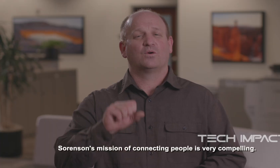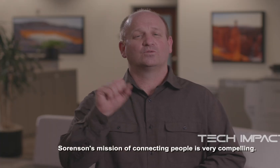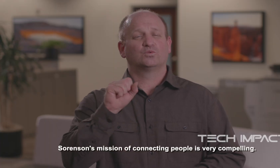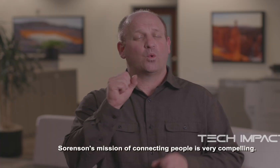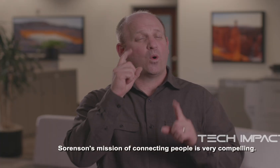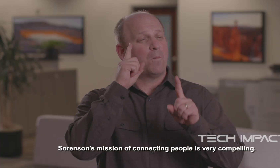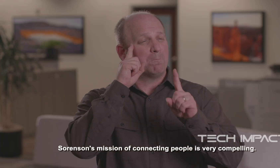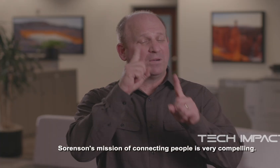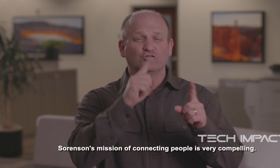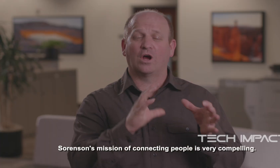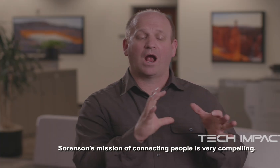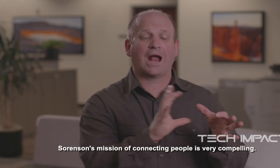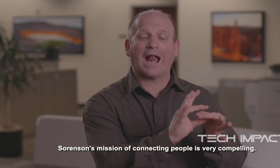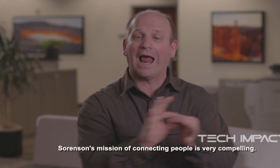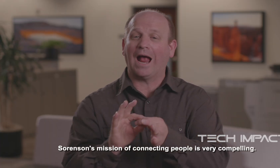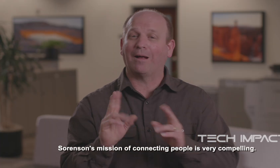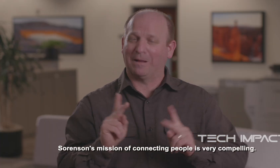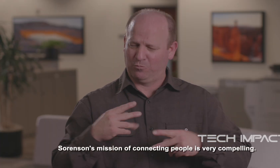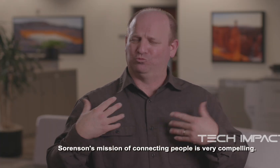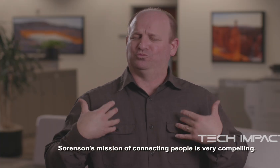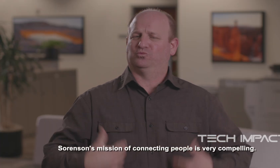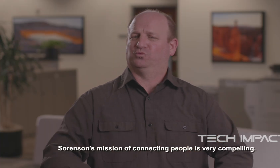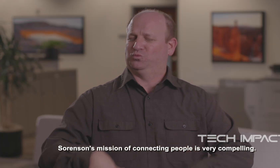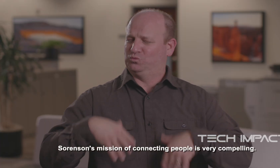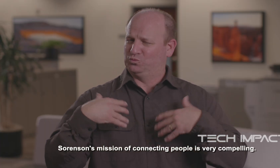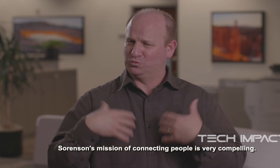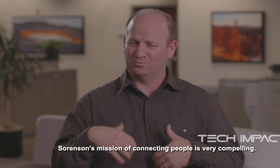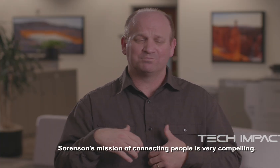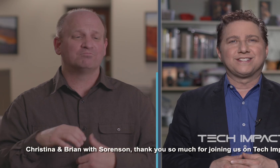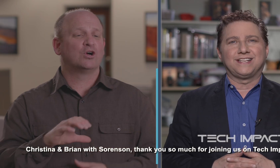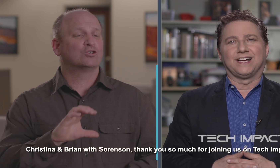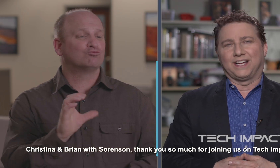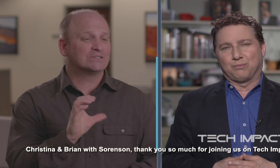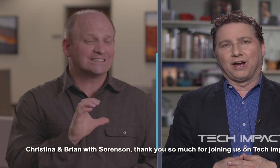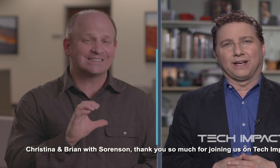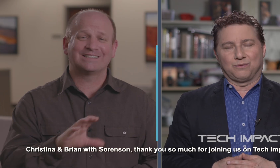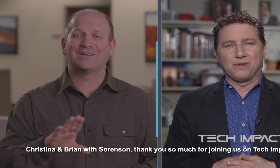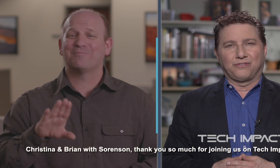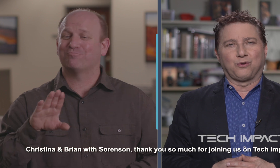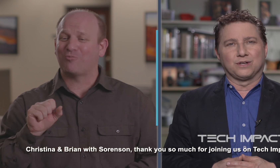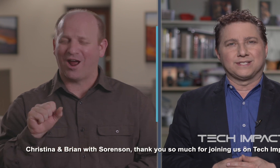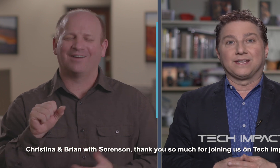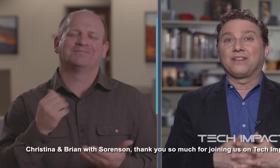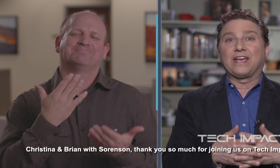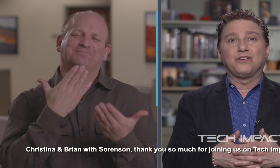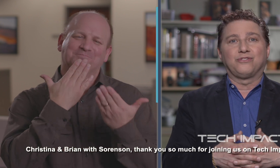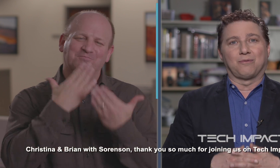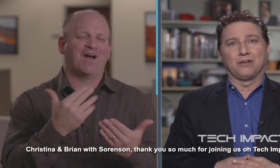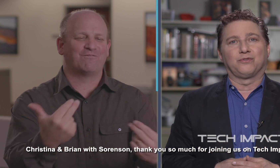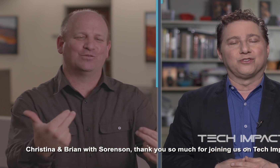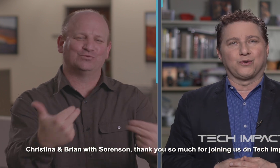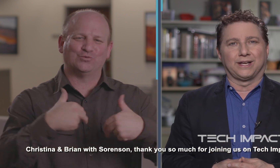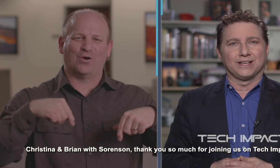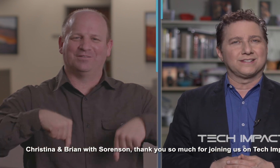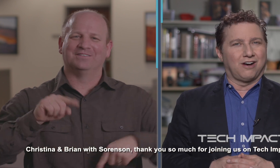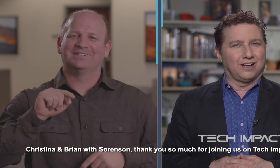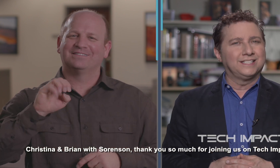Sorenson's mission of connecting people is very compelling. Christina and Brian with Sorenson, thank you so much for joining us on